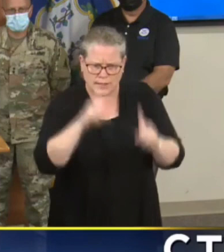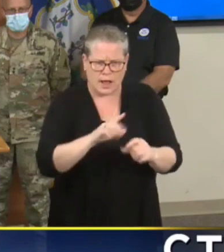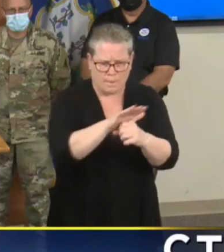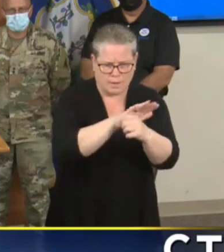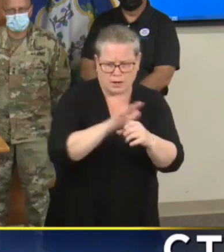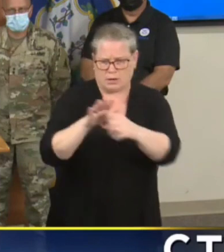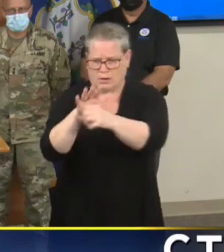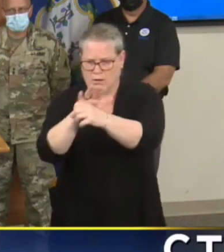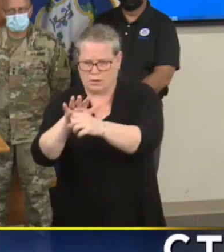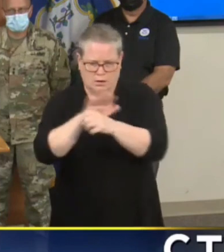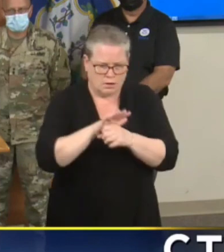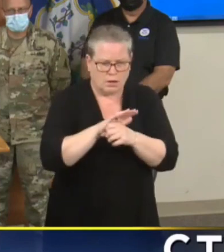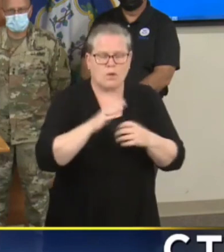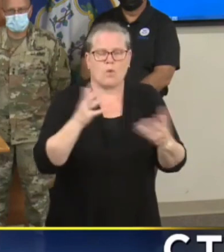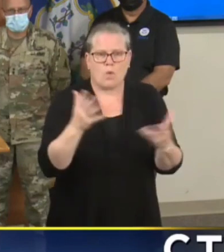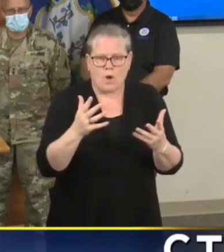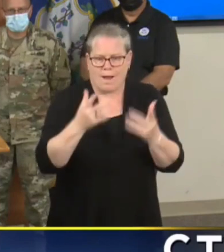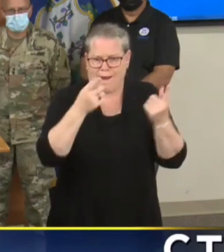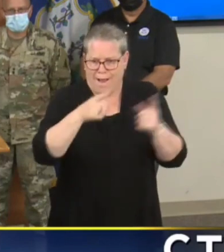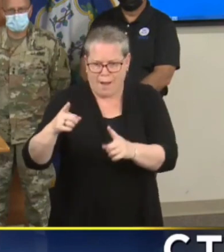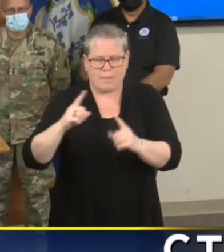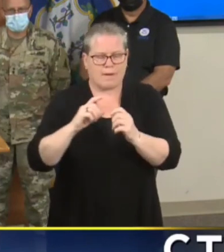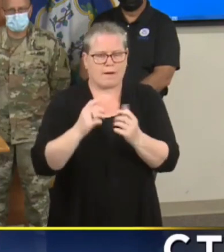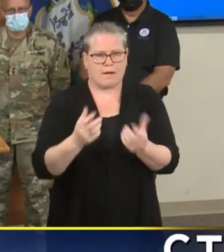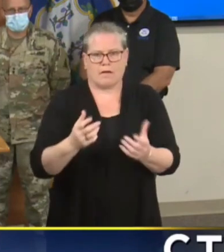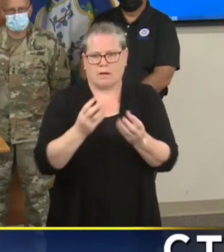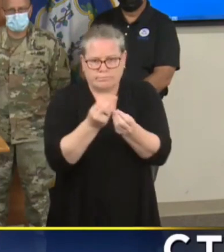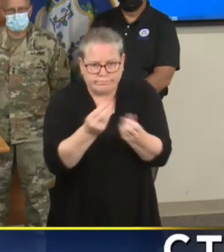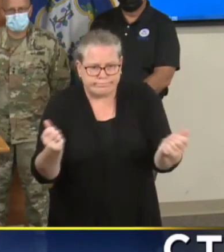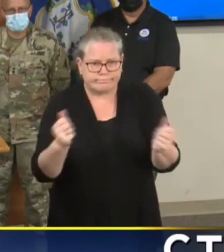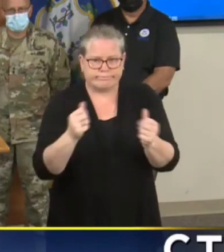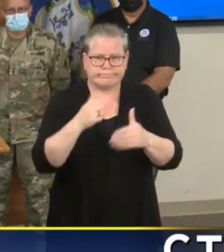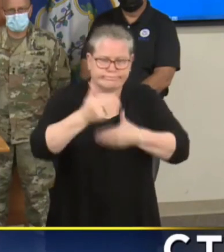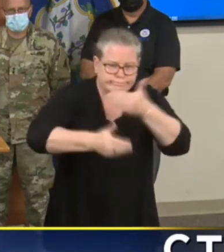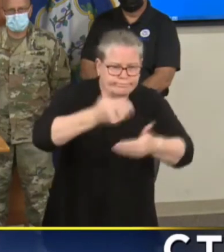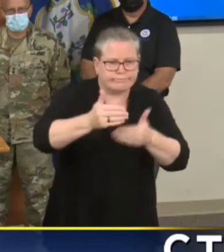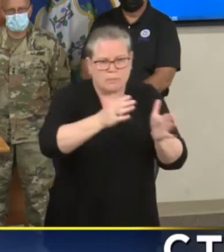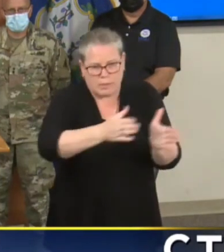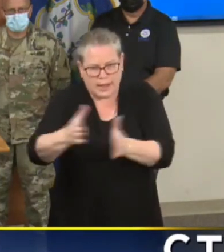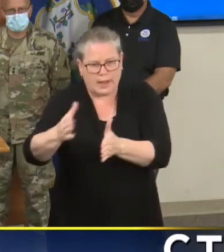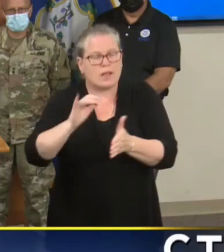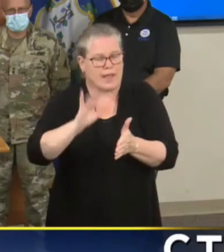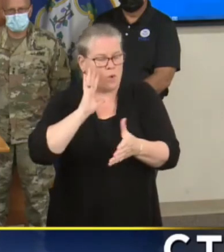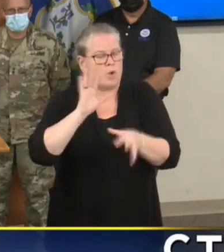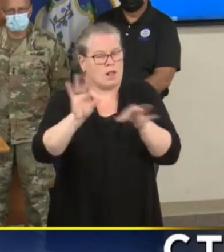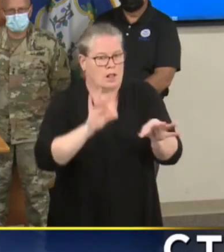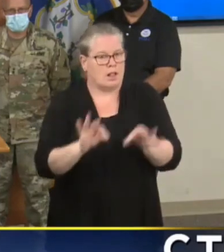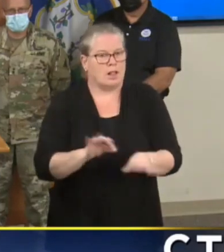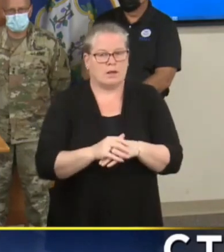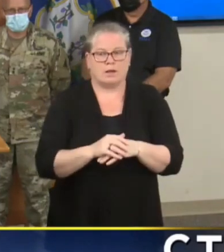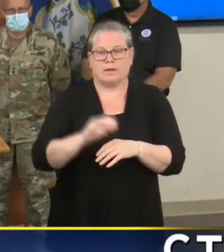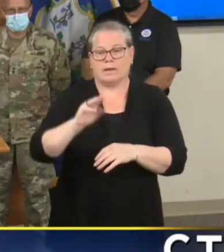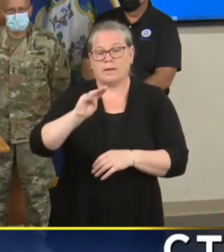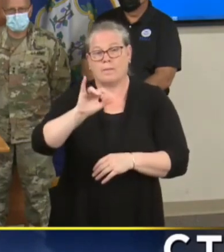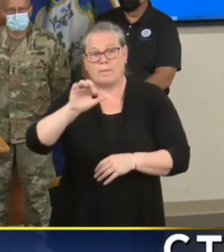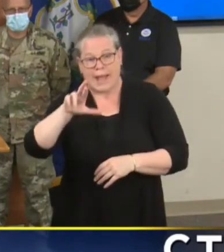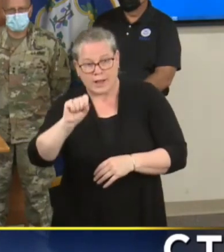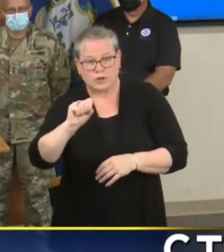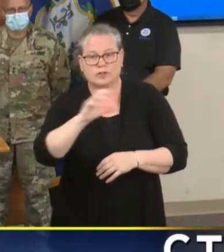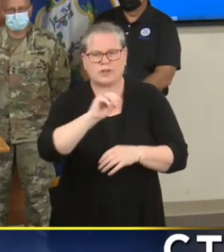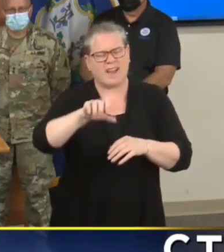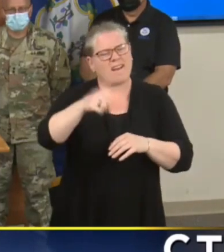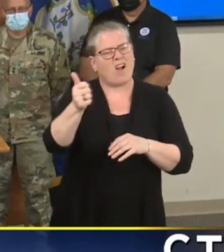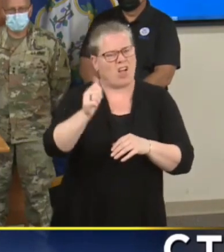remedied and how fast it can be remedied. Along the way we just met with all the mayors and others remotely of course